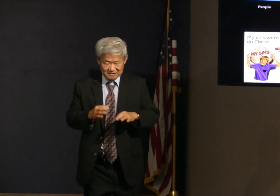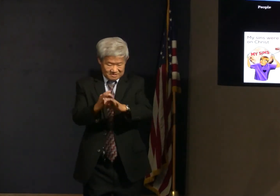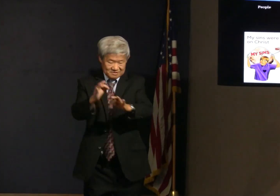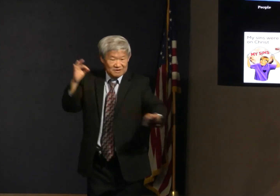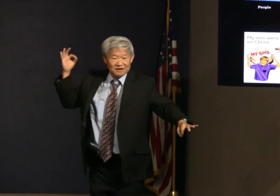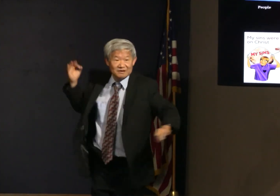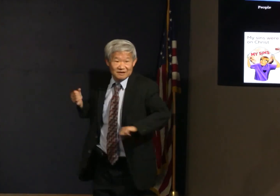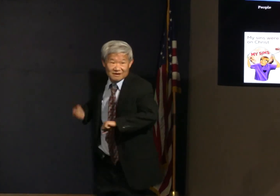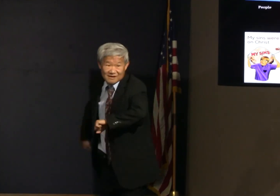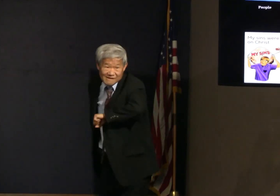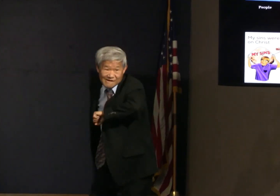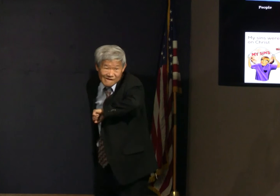You couldn't.